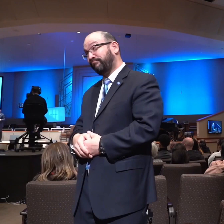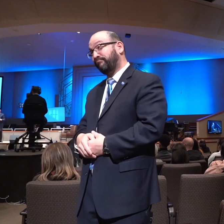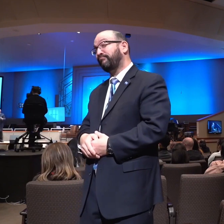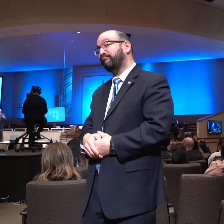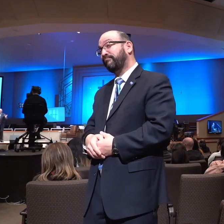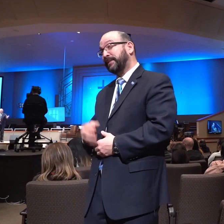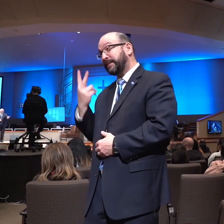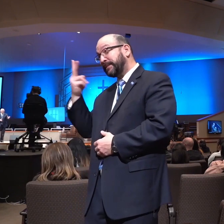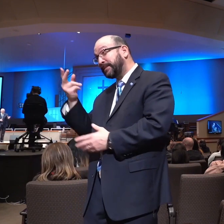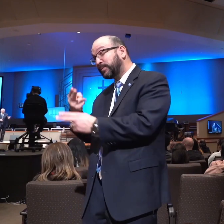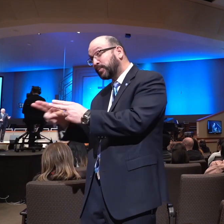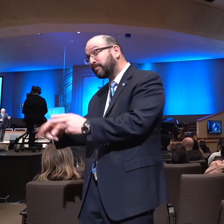see you in a little while.